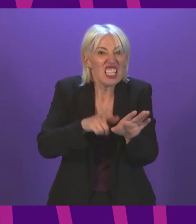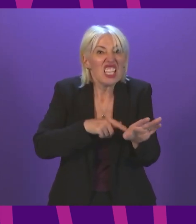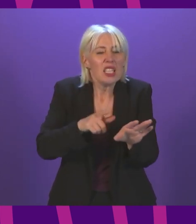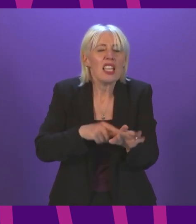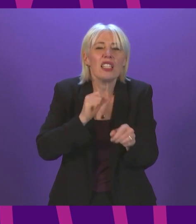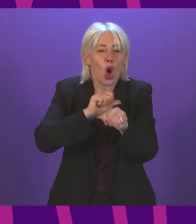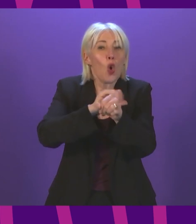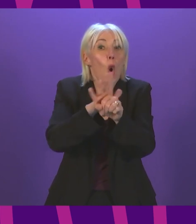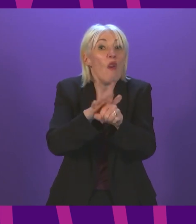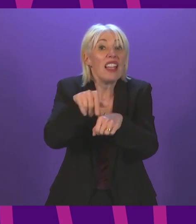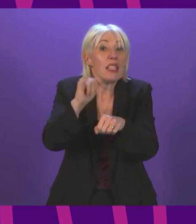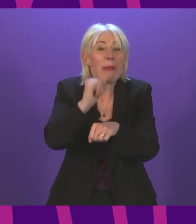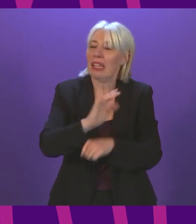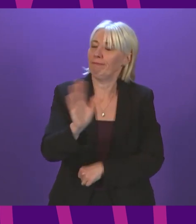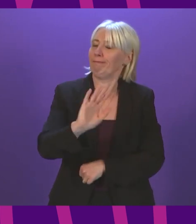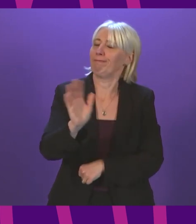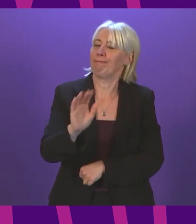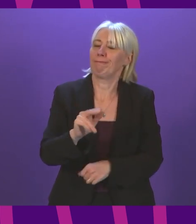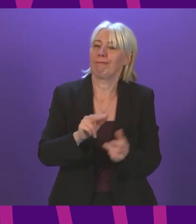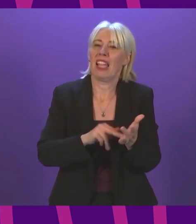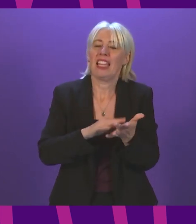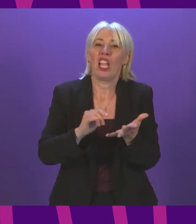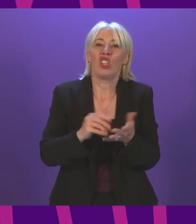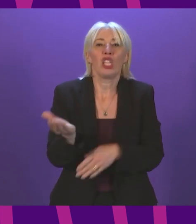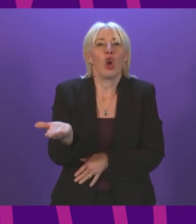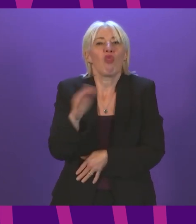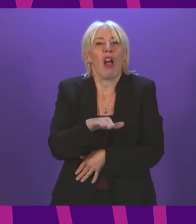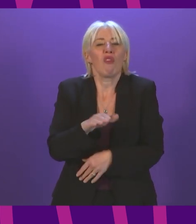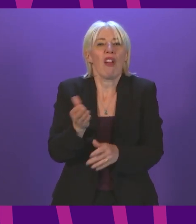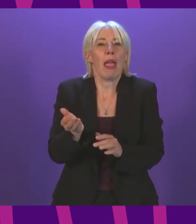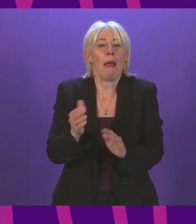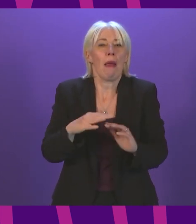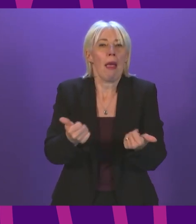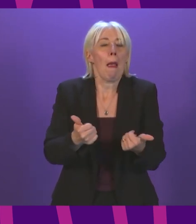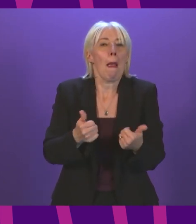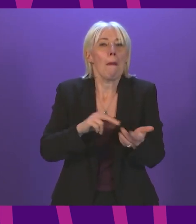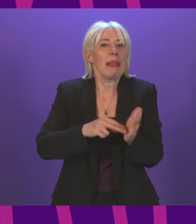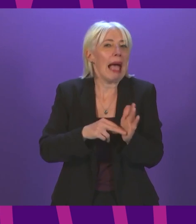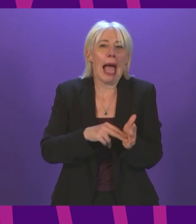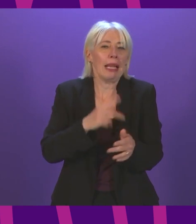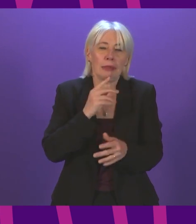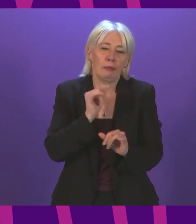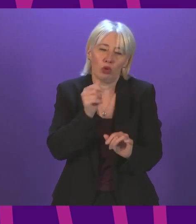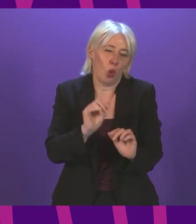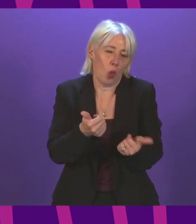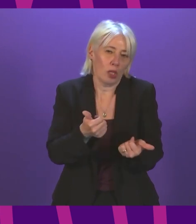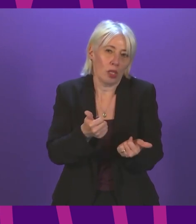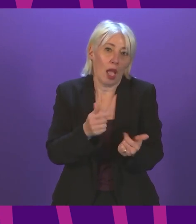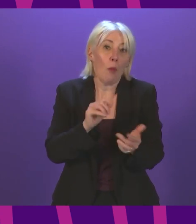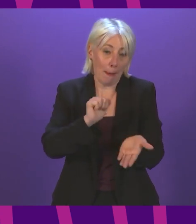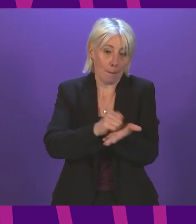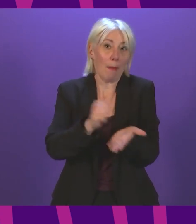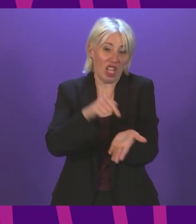on Covid. The NHS recovery plan is not cutting it. Since it was published, things have got worse.